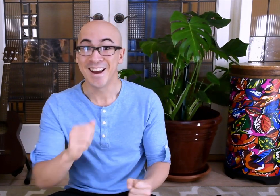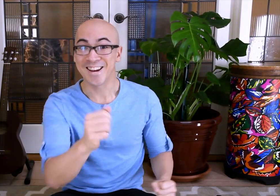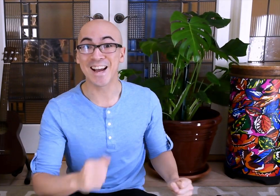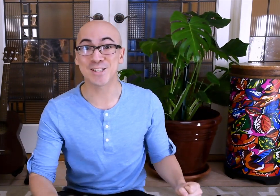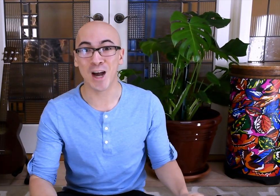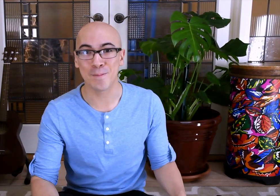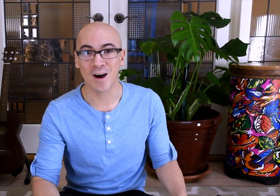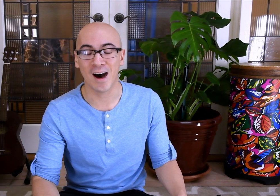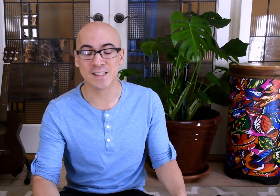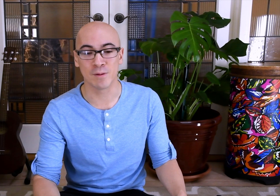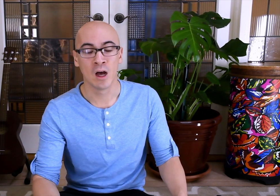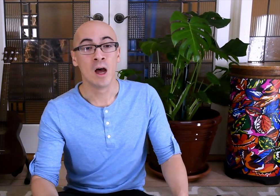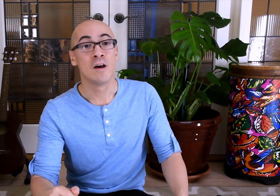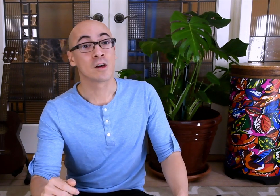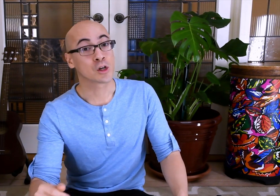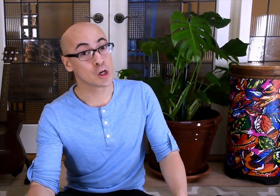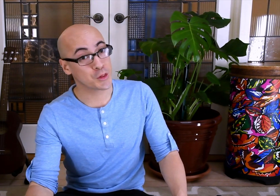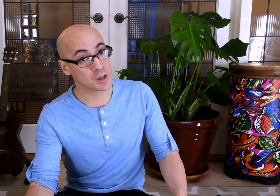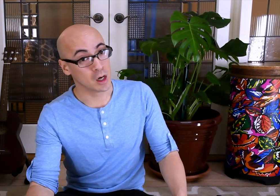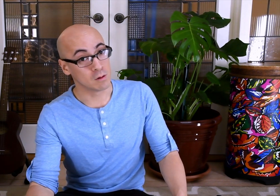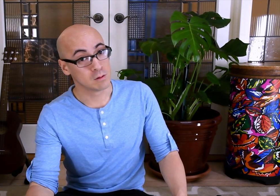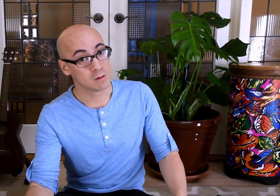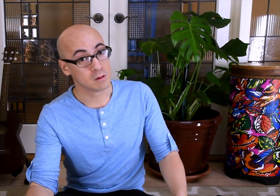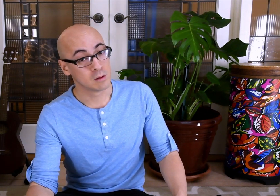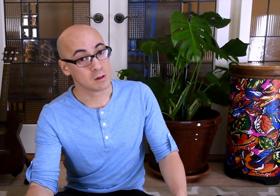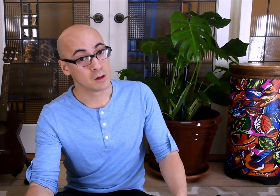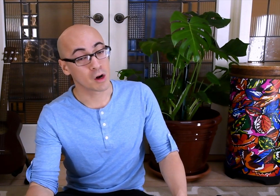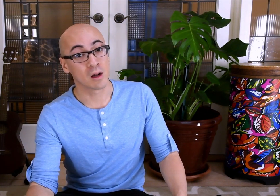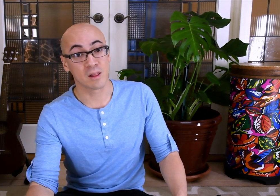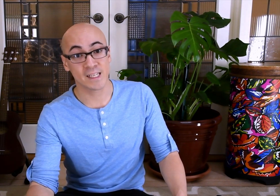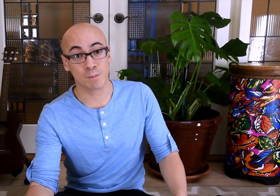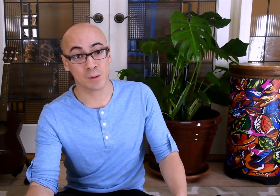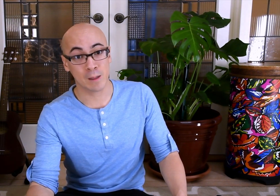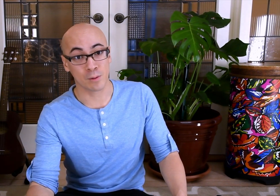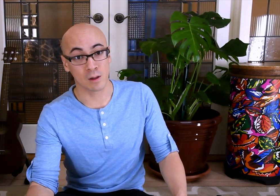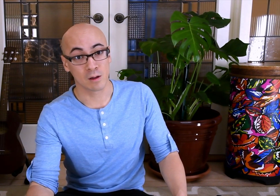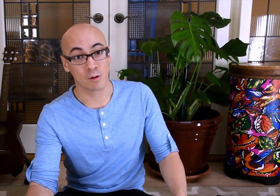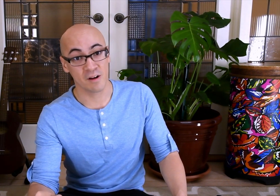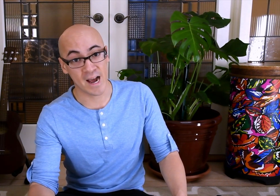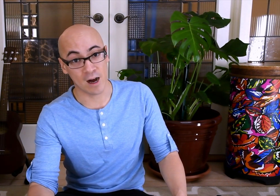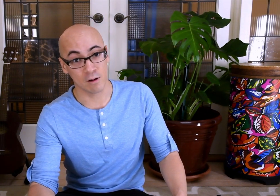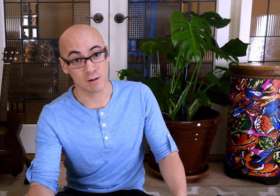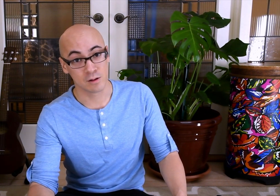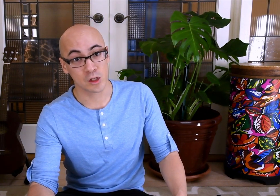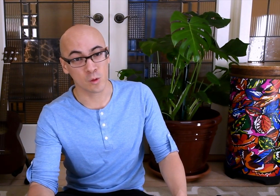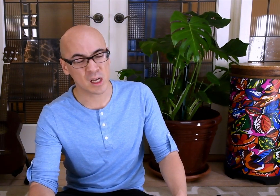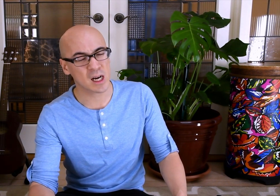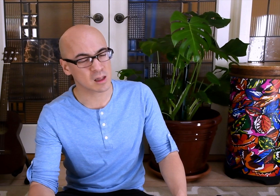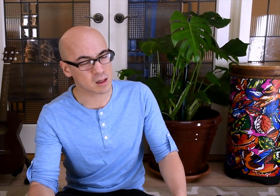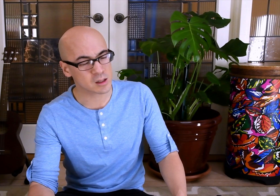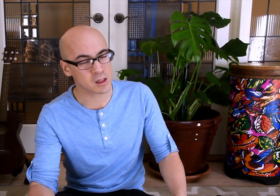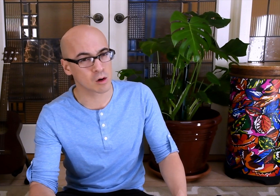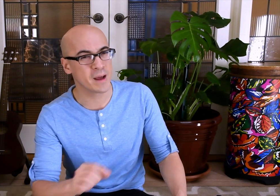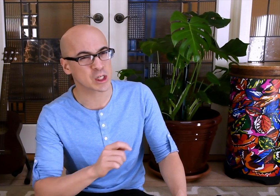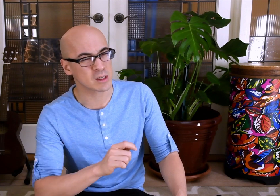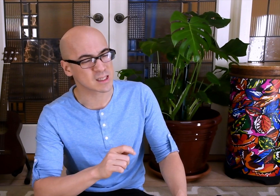Nice job. Awesome. Good thing though. There are less people now. So we can cut a little slower. Make sure it's